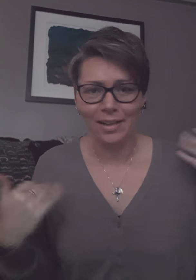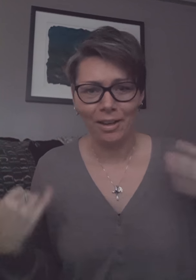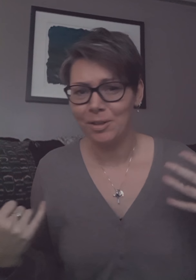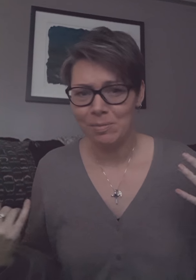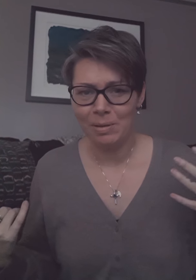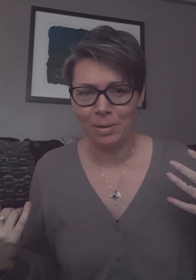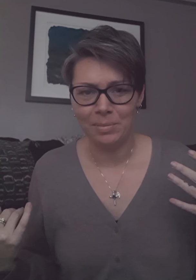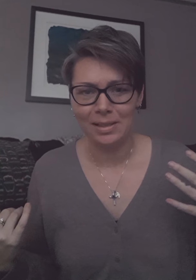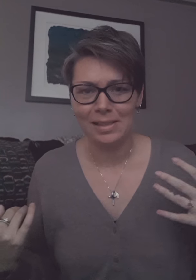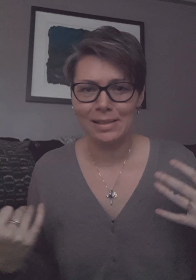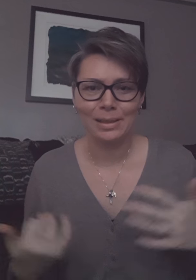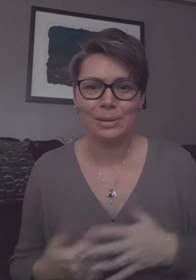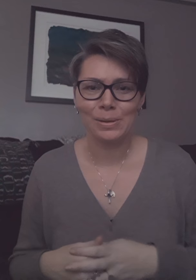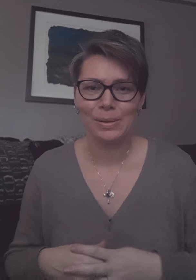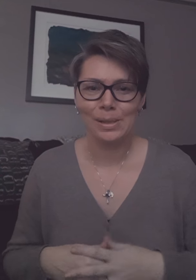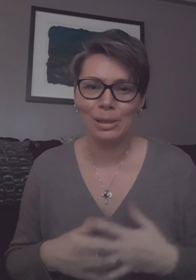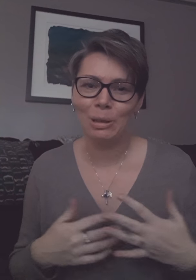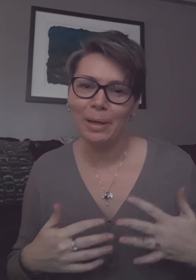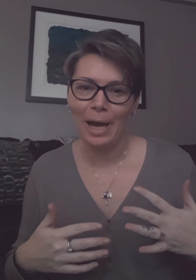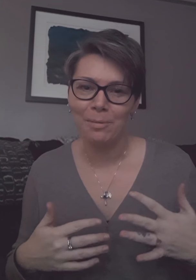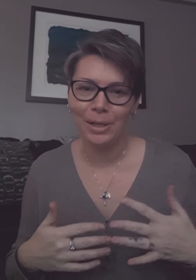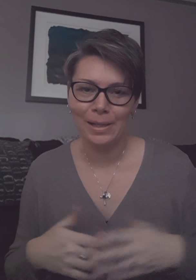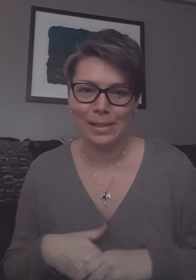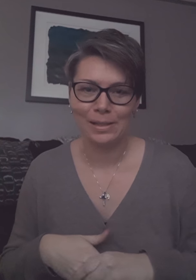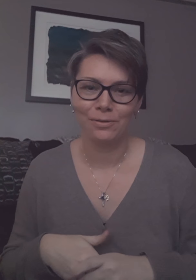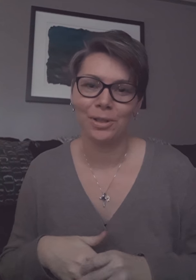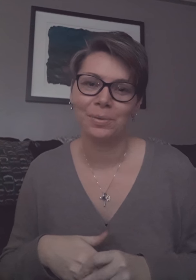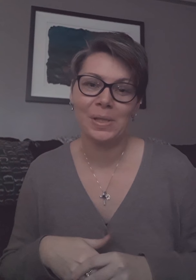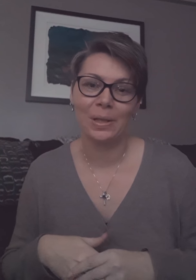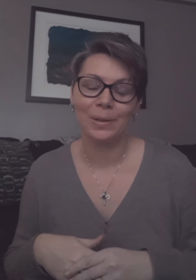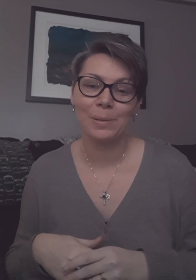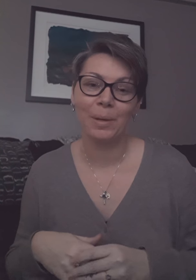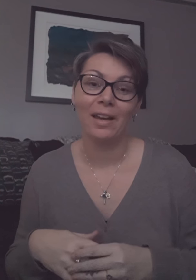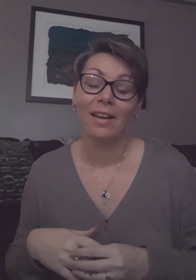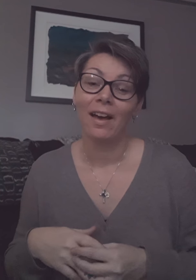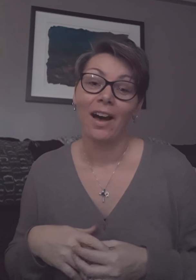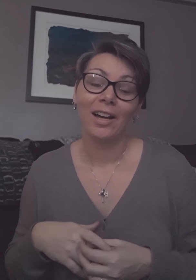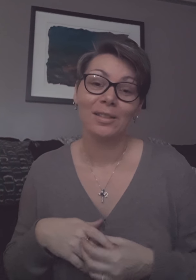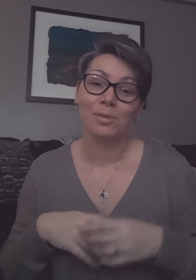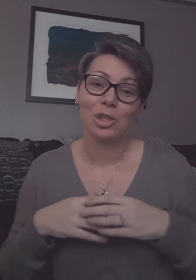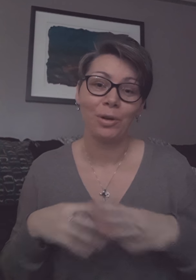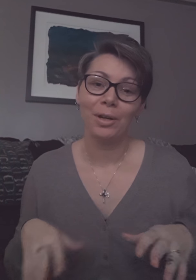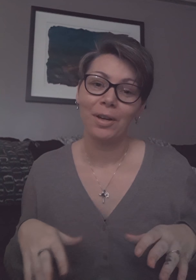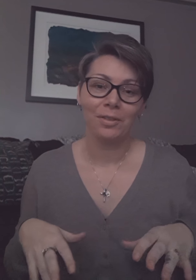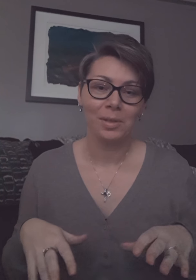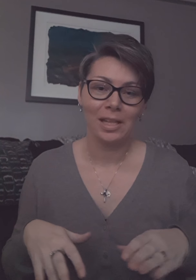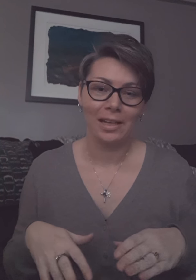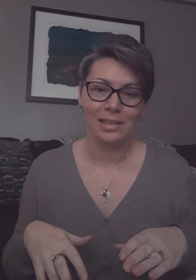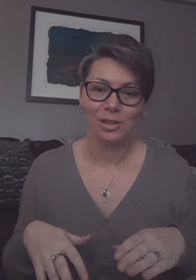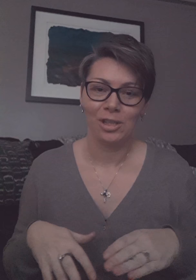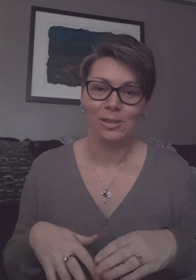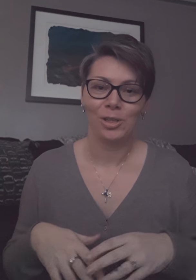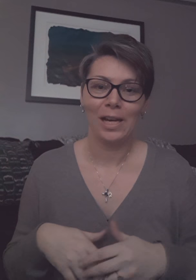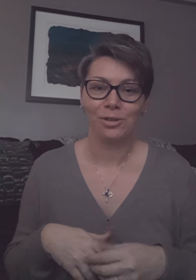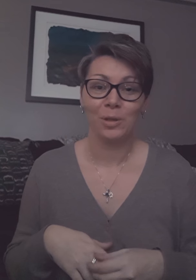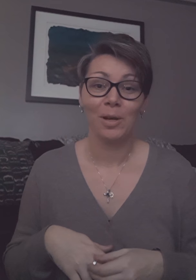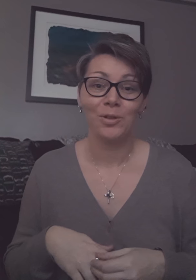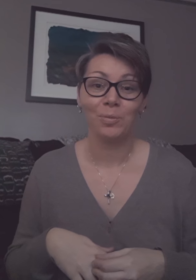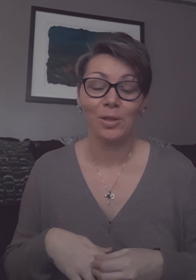another speed bump in this cycle so I was a little bit apprehensive for the results but I got them straight away from the technician she actually measured me